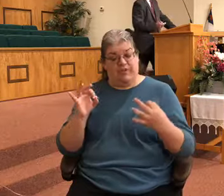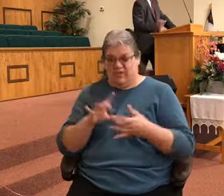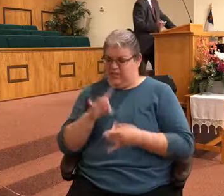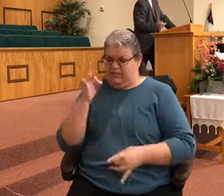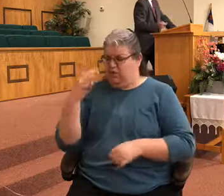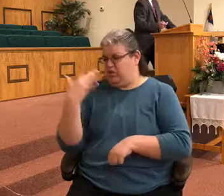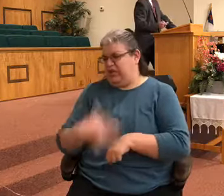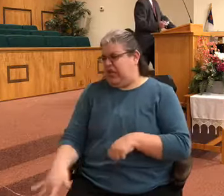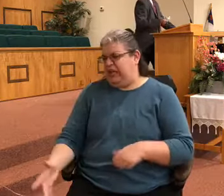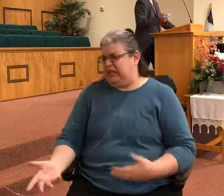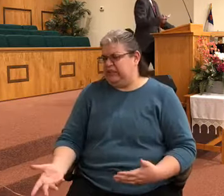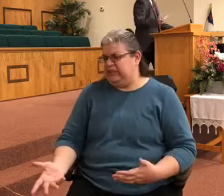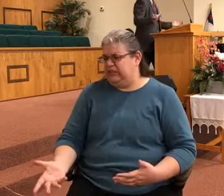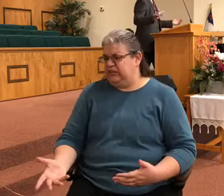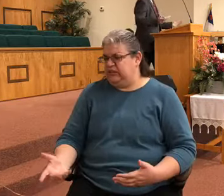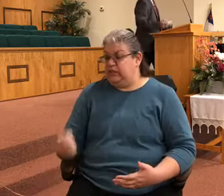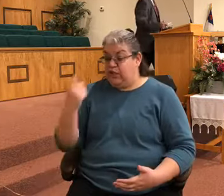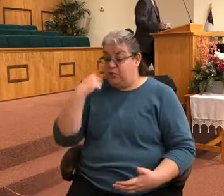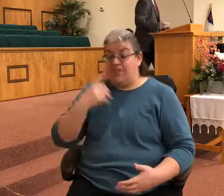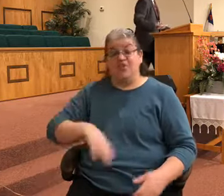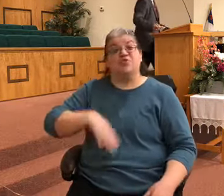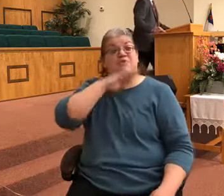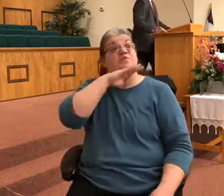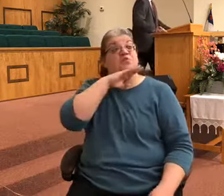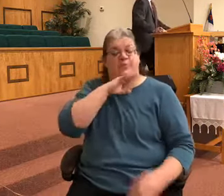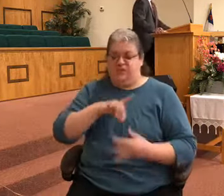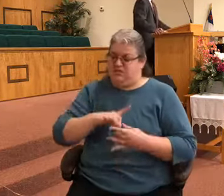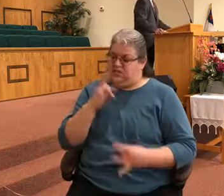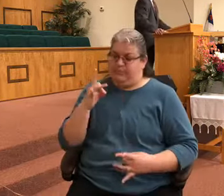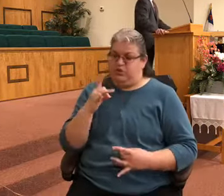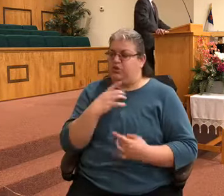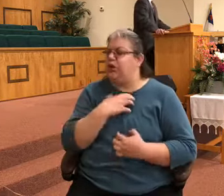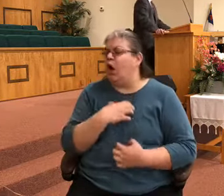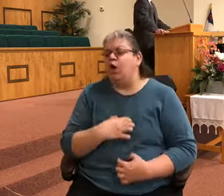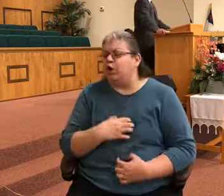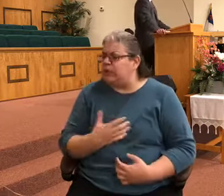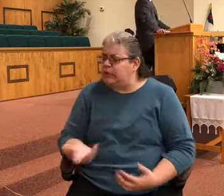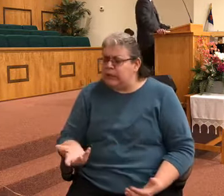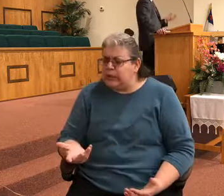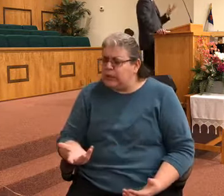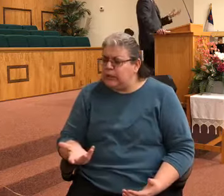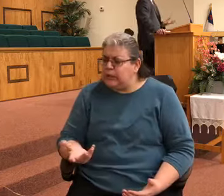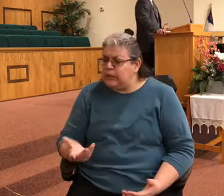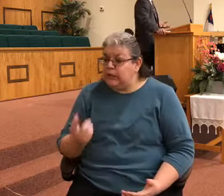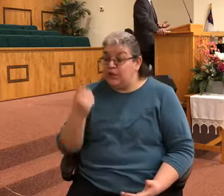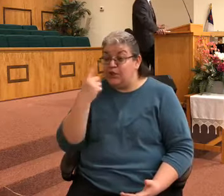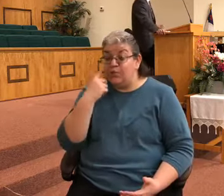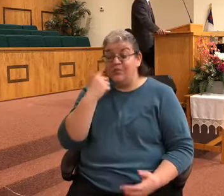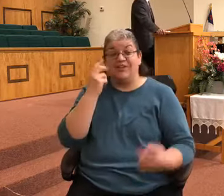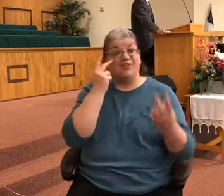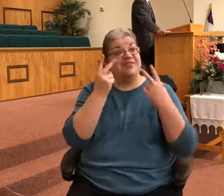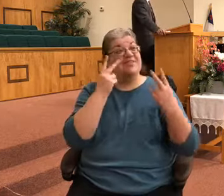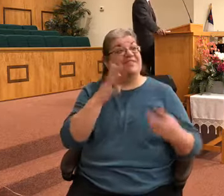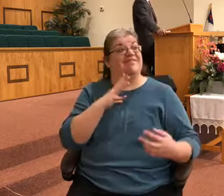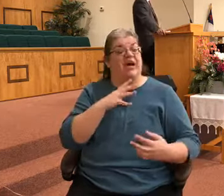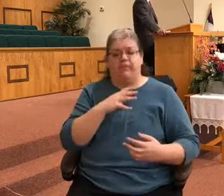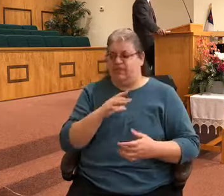naked you think you're full yet spiritually you're hungry you think you can see yet spiritually you're blind